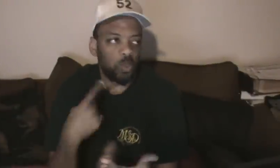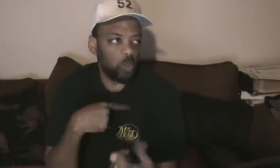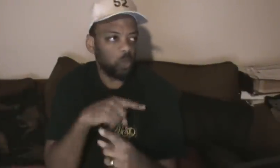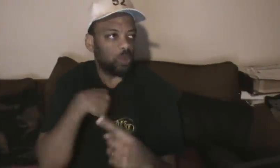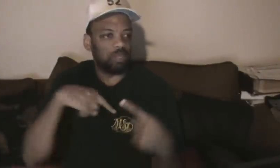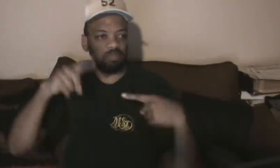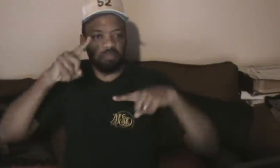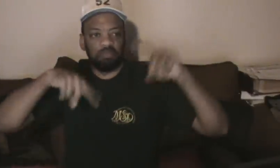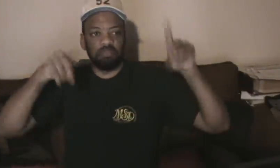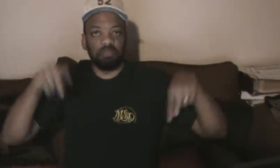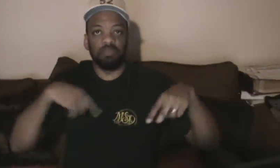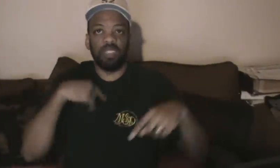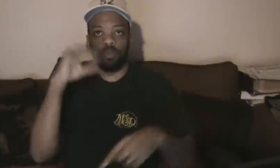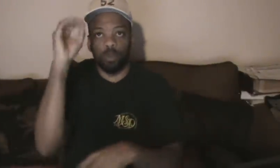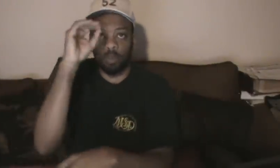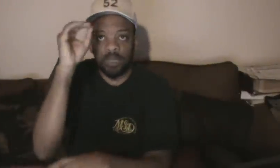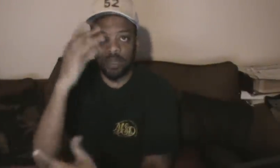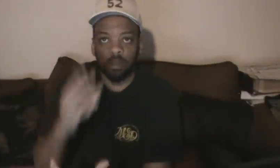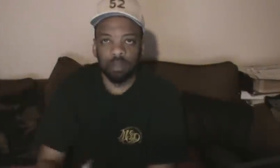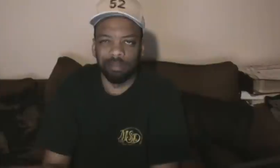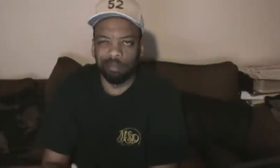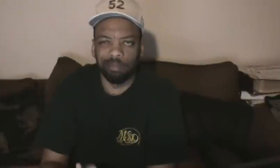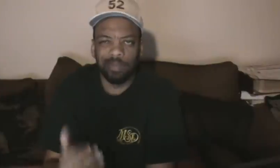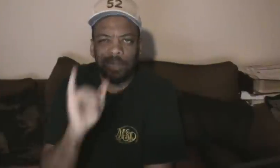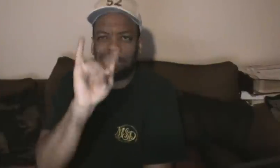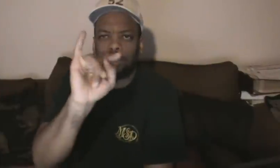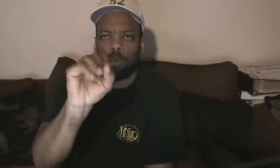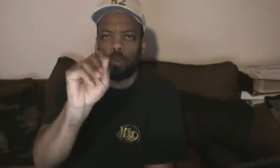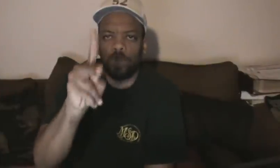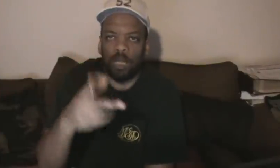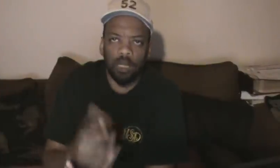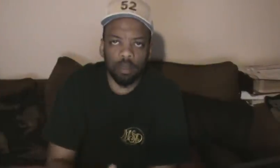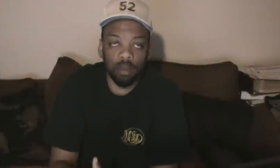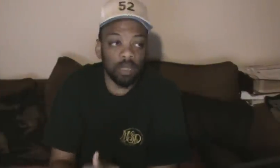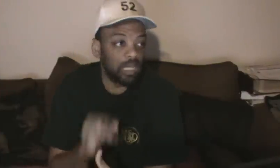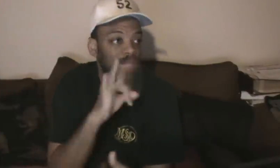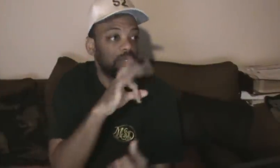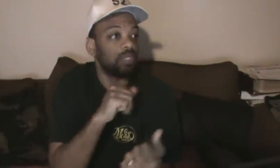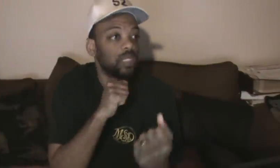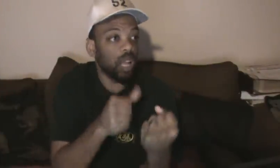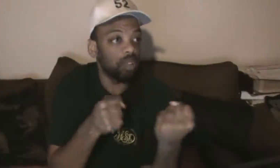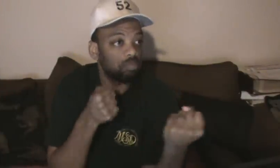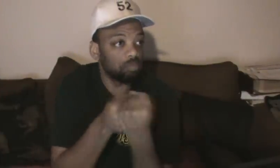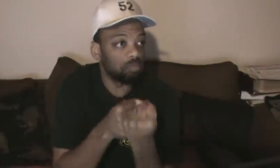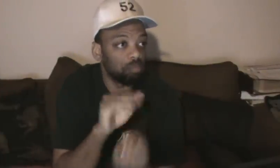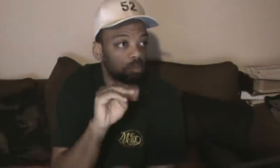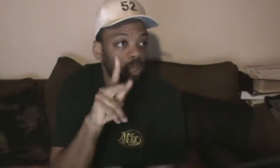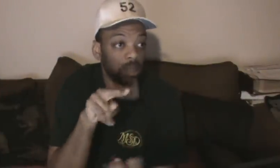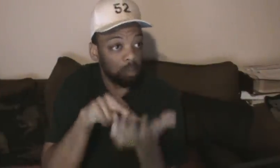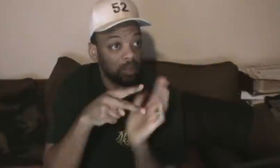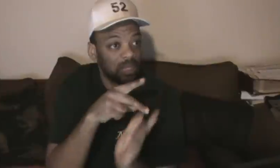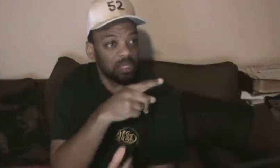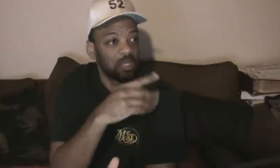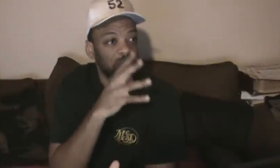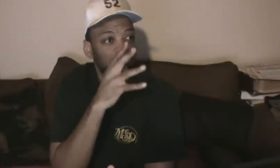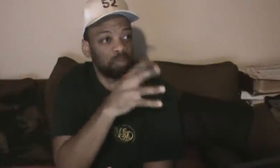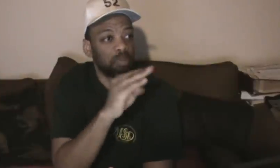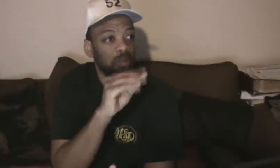store was at the end of its lease and the real estate company that owns the building decided to go with another tenant. Petco management says they hope to